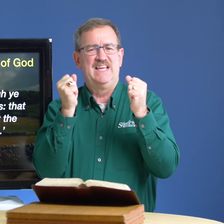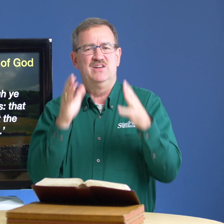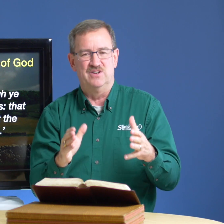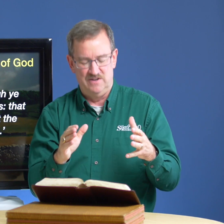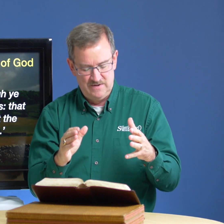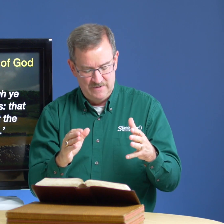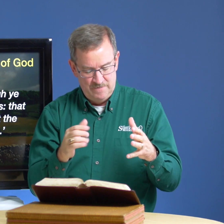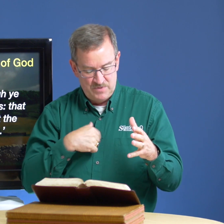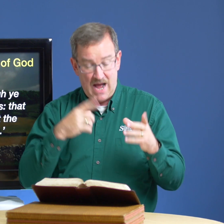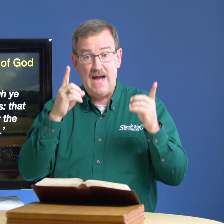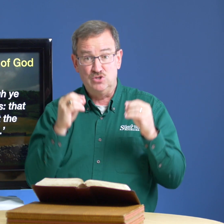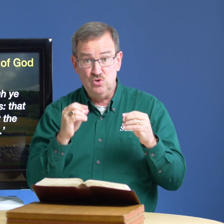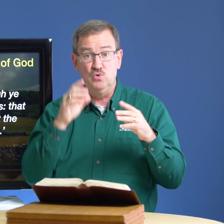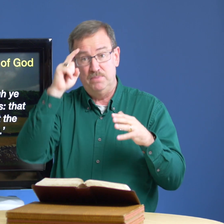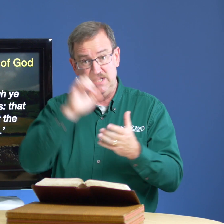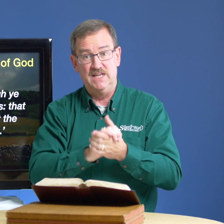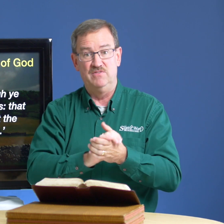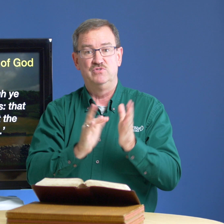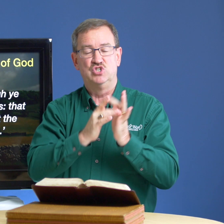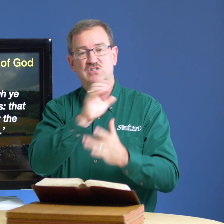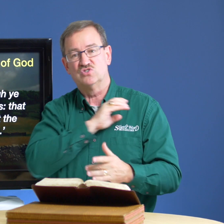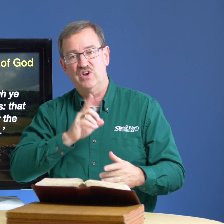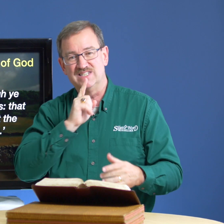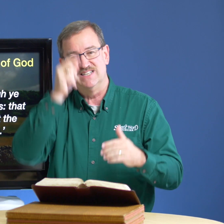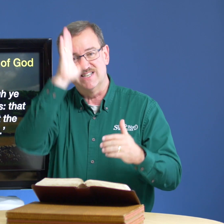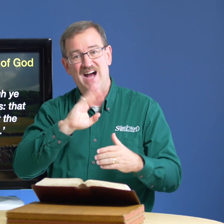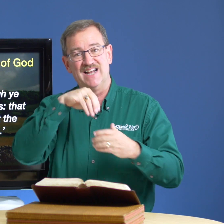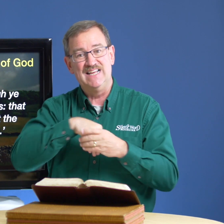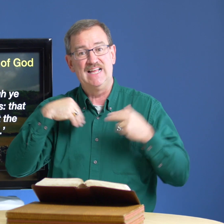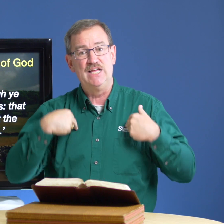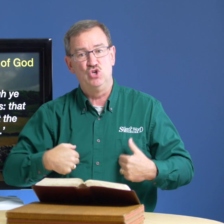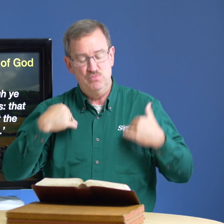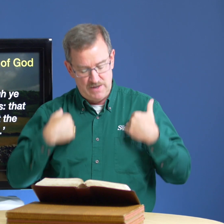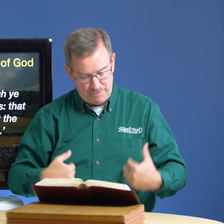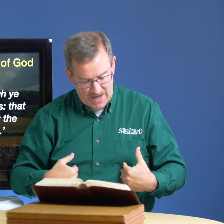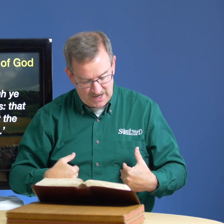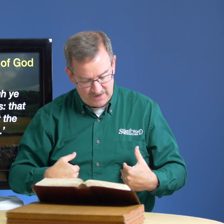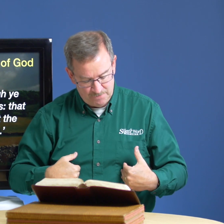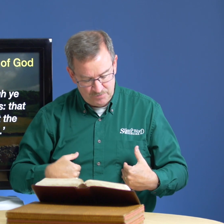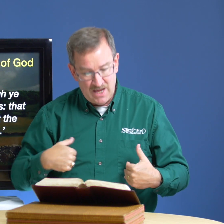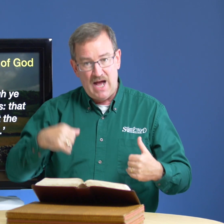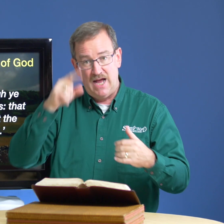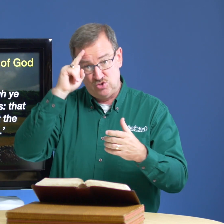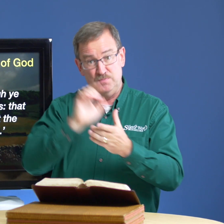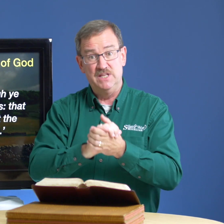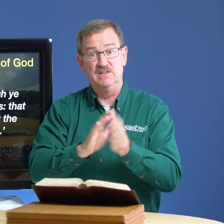healer i do believe jesus christ is god in a human body i do believe